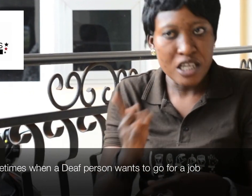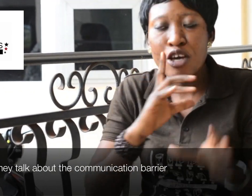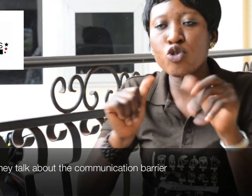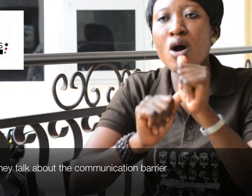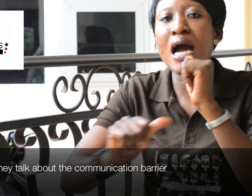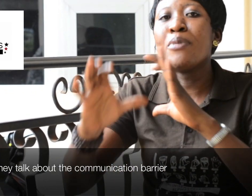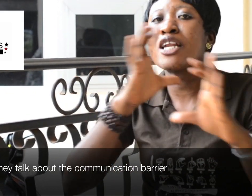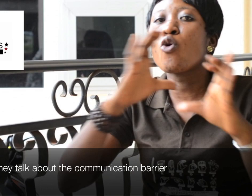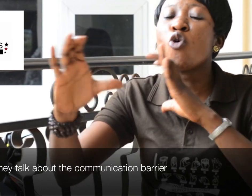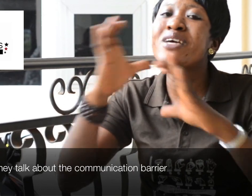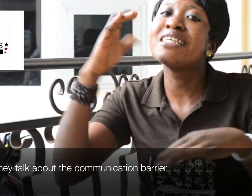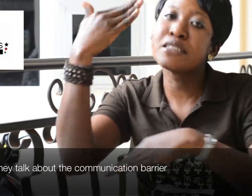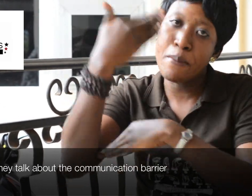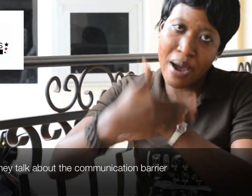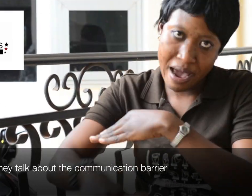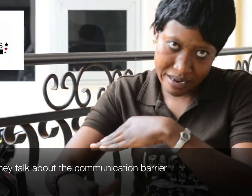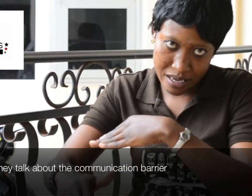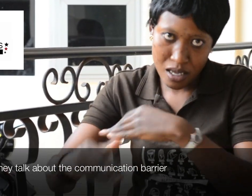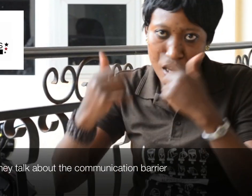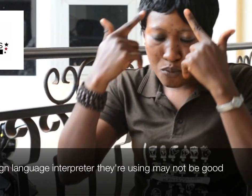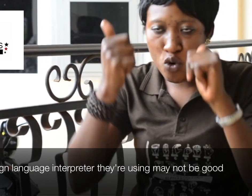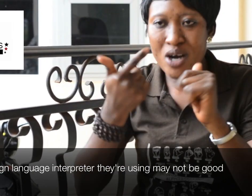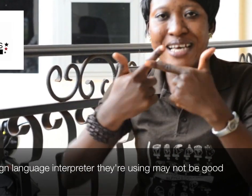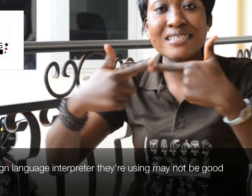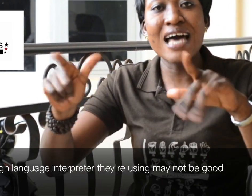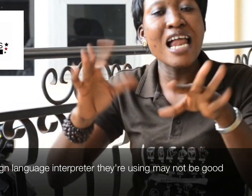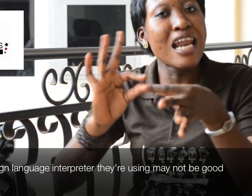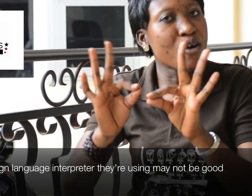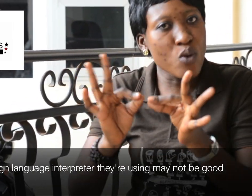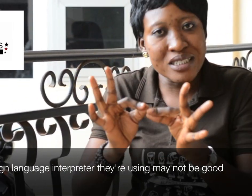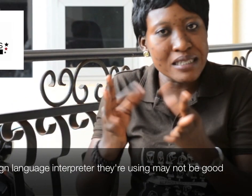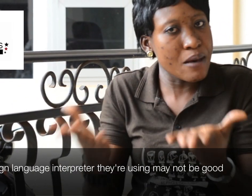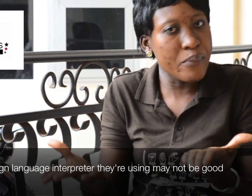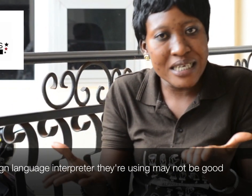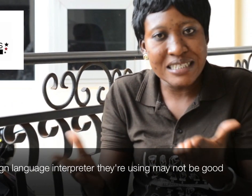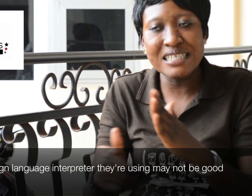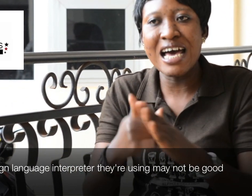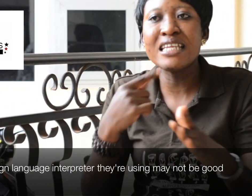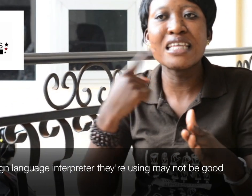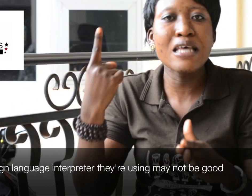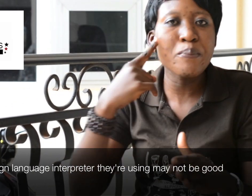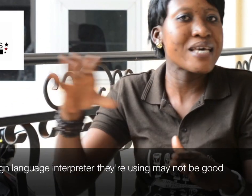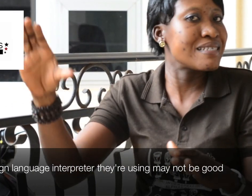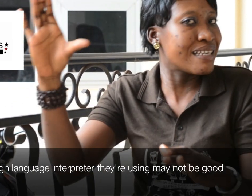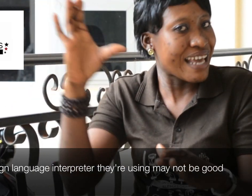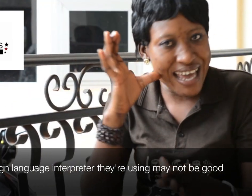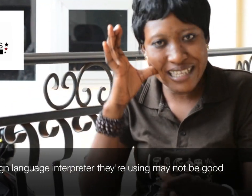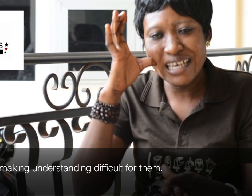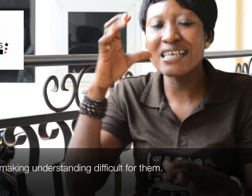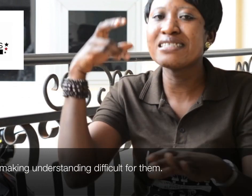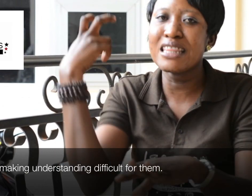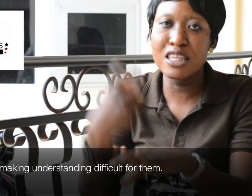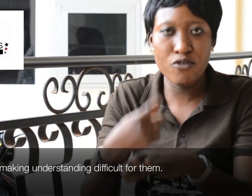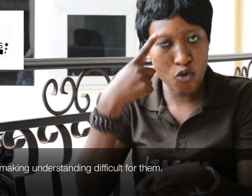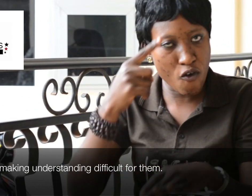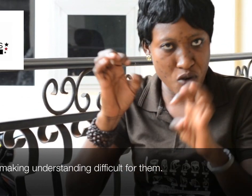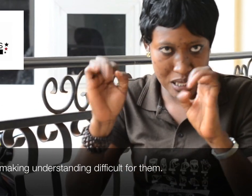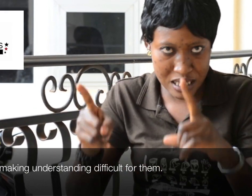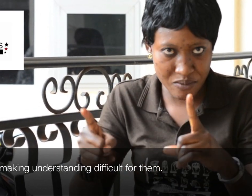they talk about the communication barrier. Because the sign language interpreters say that deaf person's health is difficult for them.